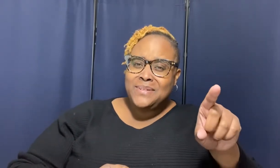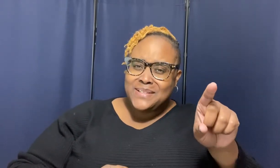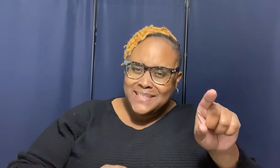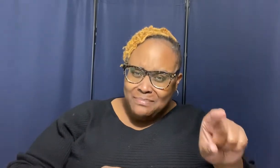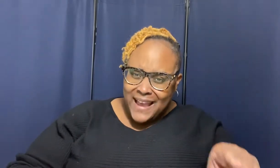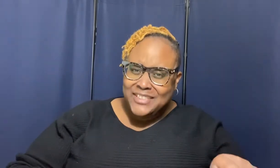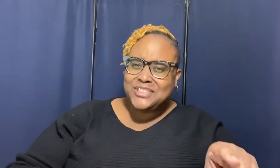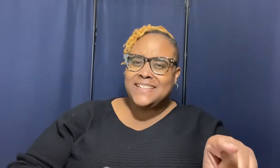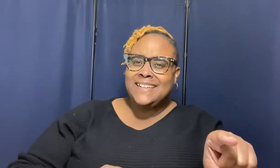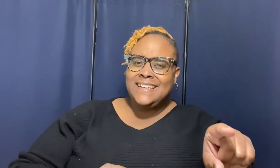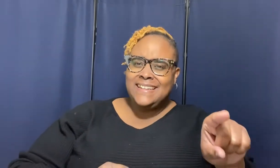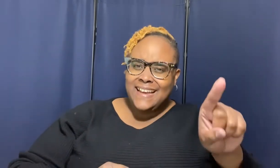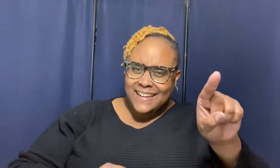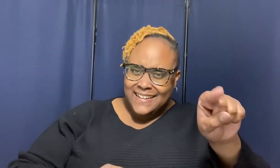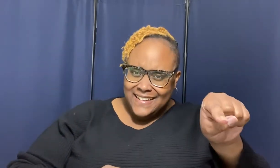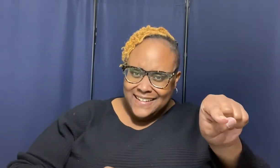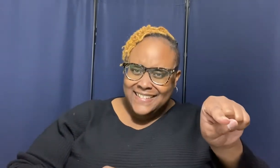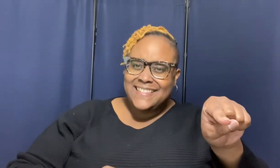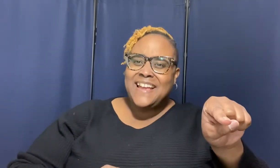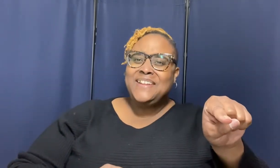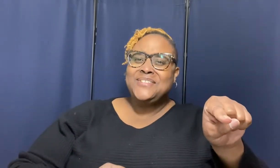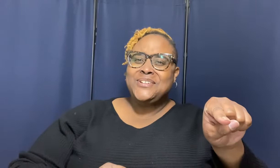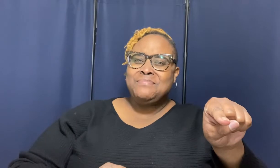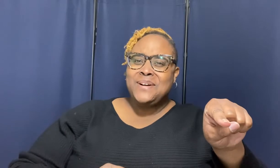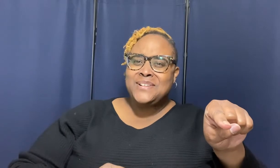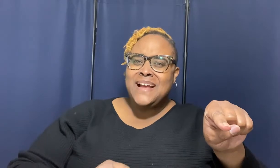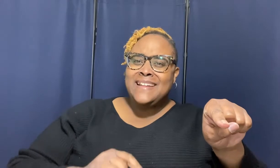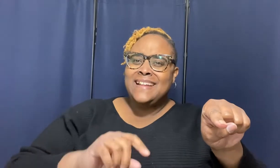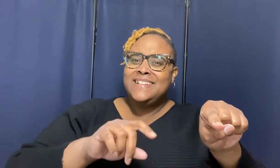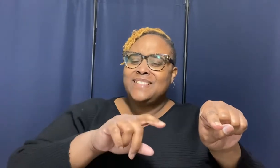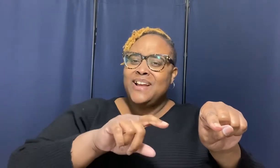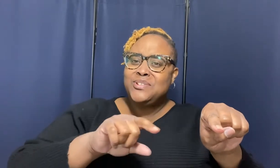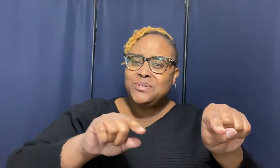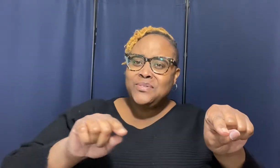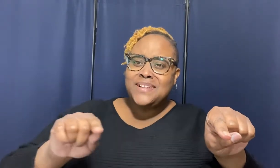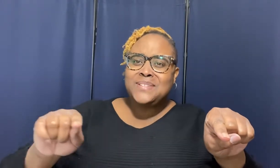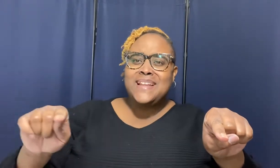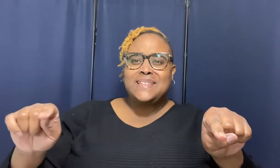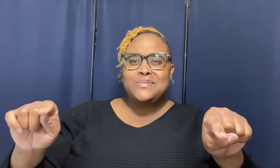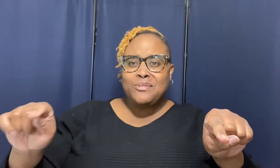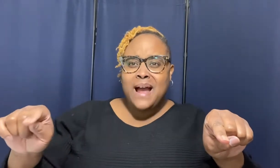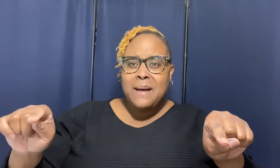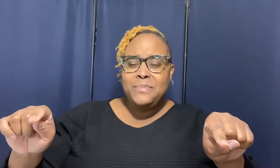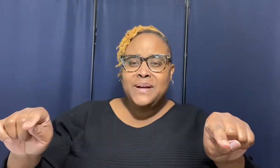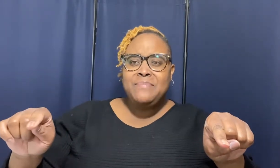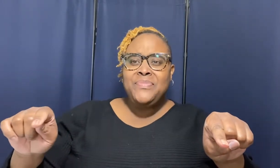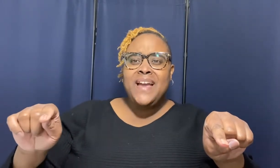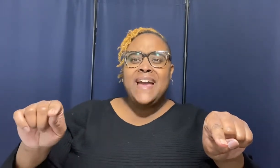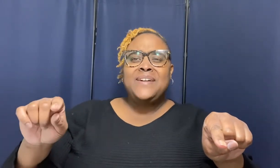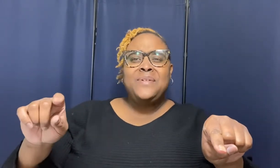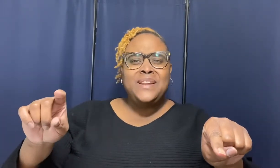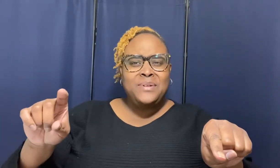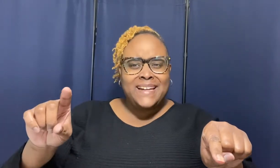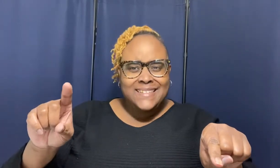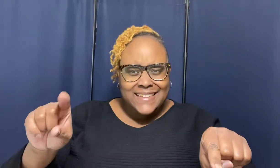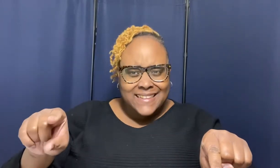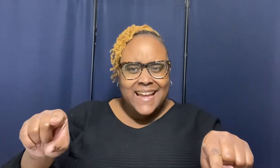and smash it yeah thank you so much now let's change on over to that subscribe button and go ahead on and click that